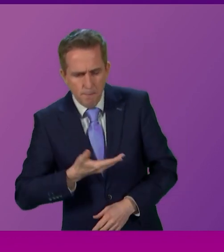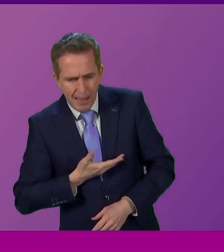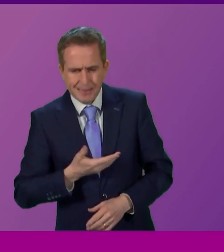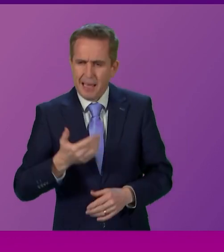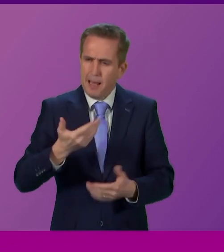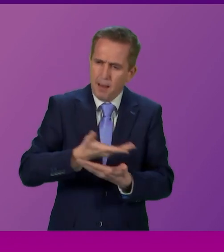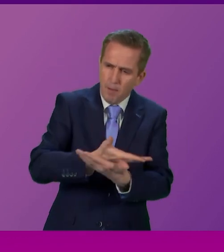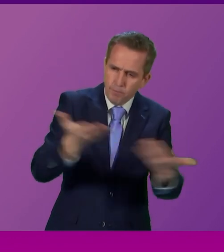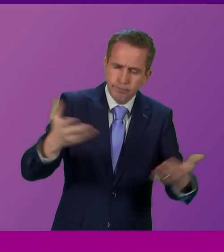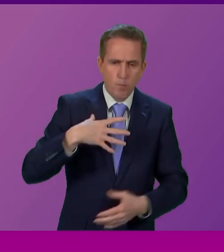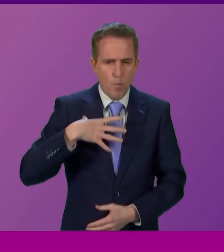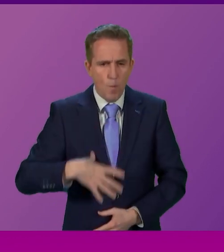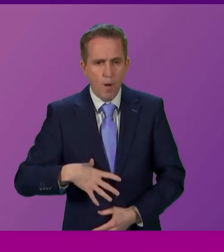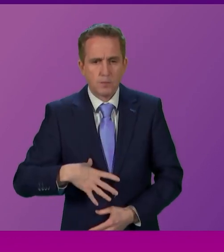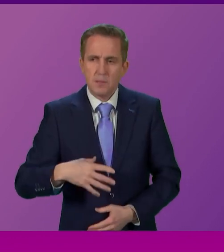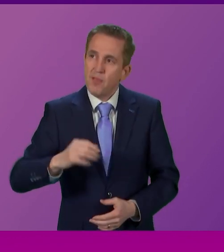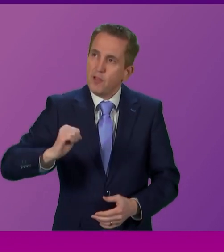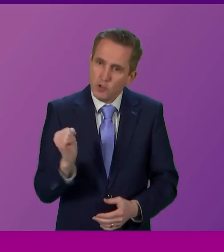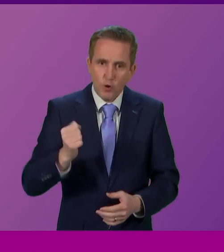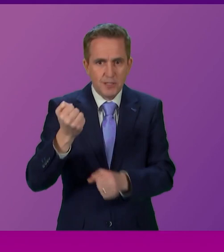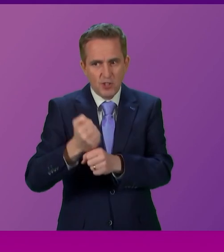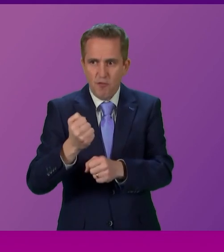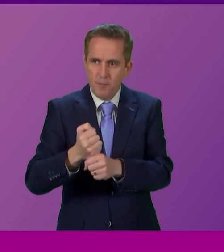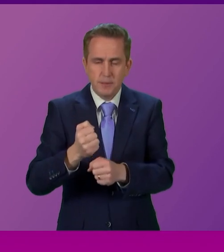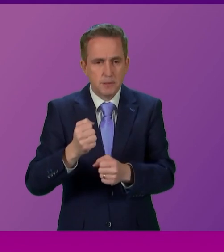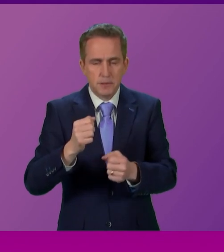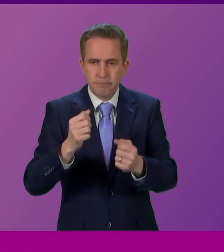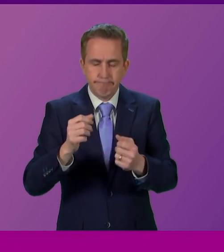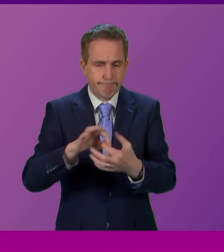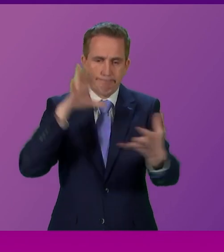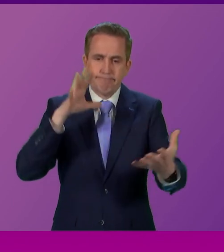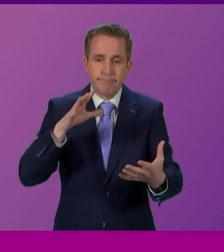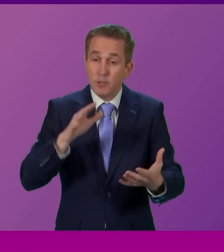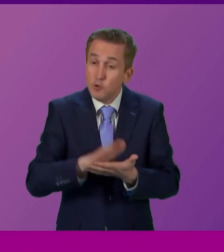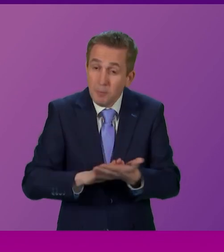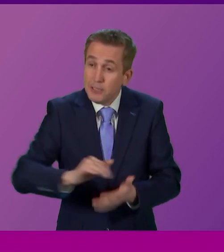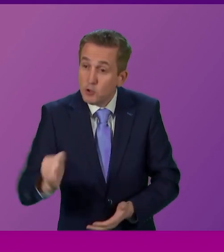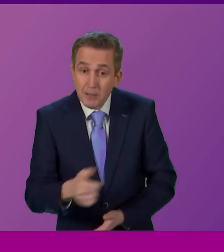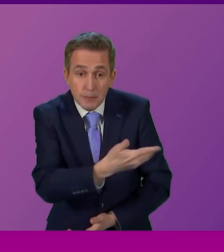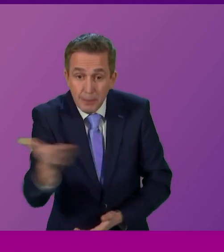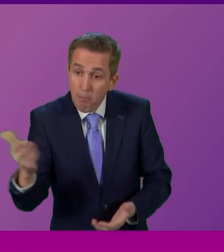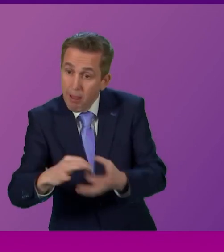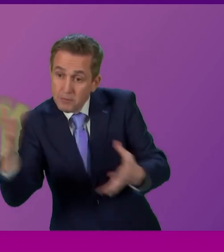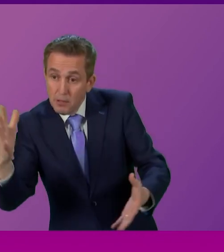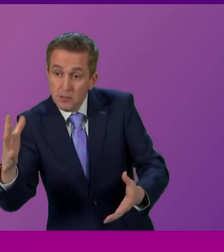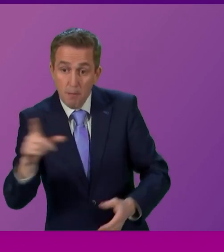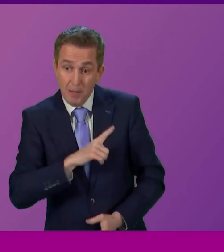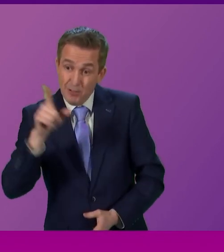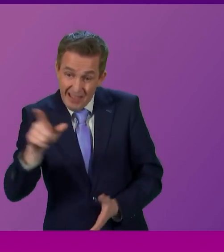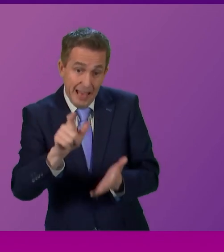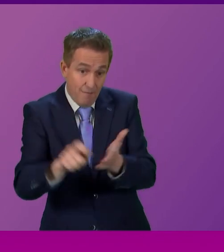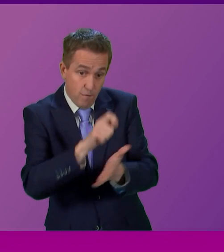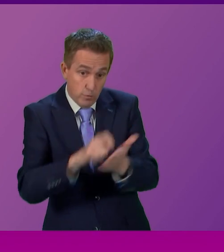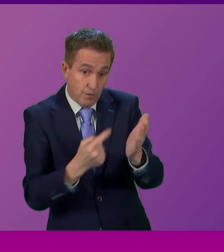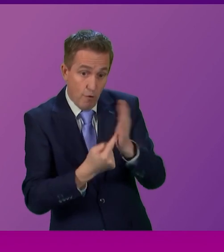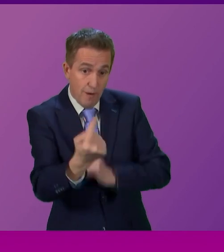He has told us that the Scottish Government is out of touch. Does he really mean that the Scottish people are out of touch because they are the ones who voted for a referendum?